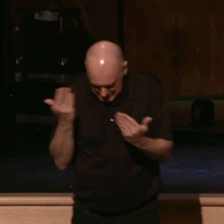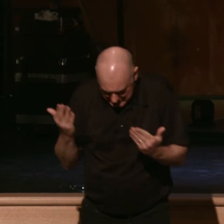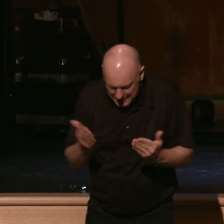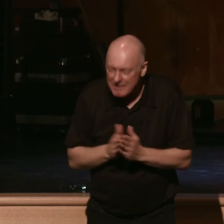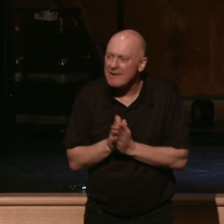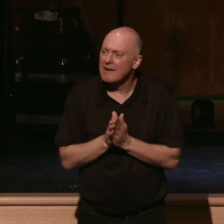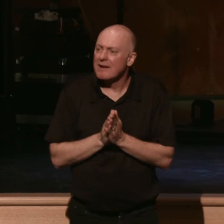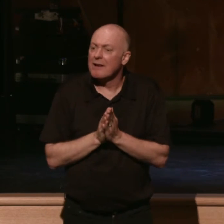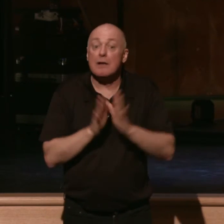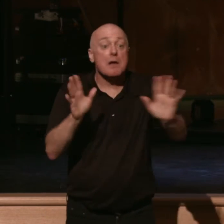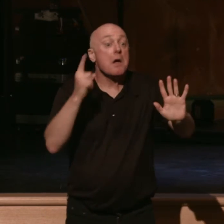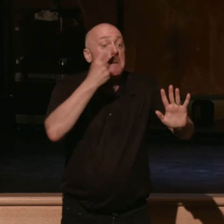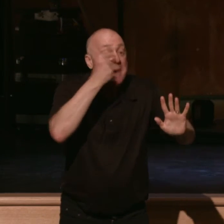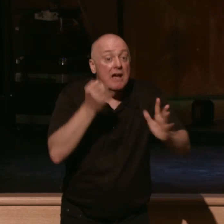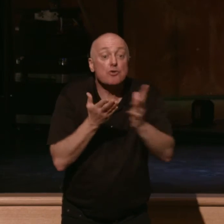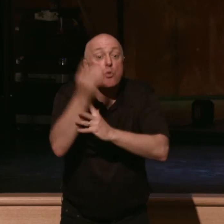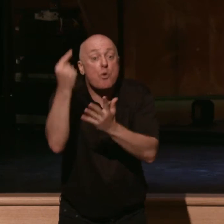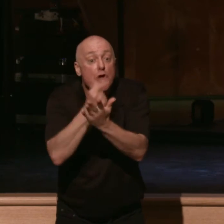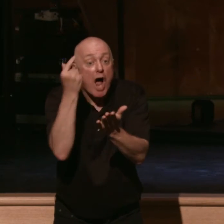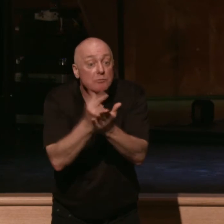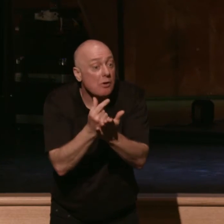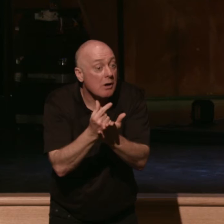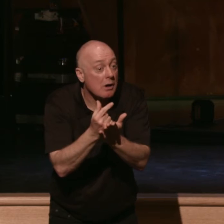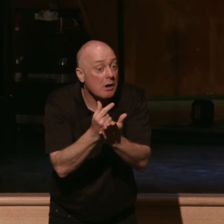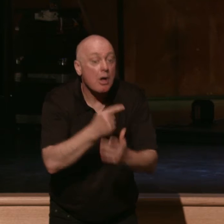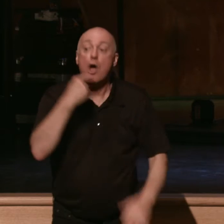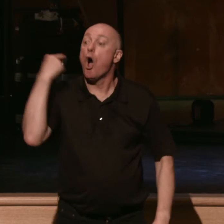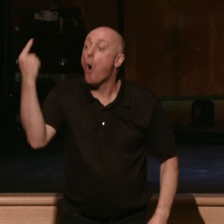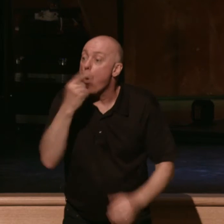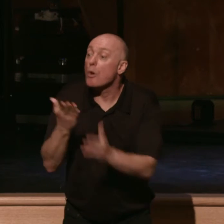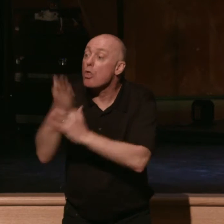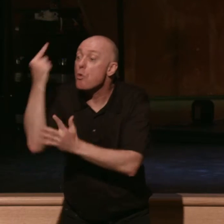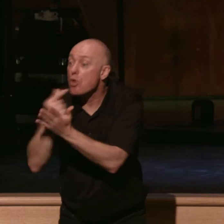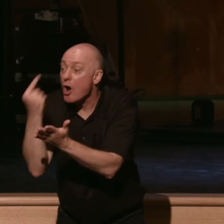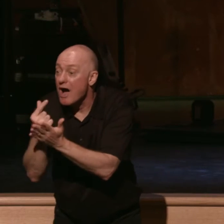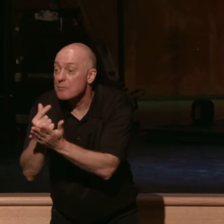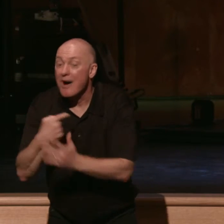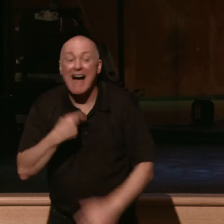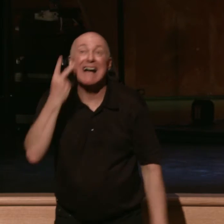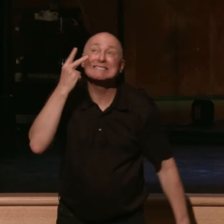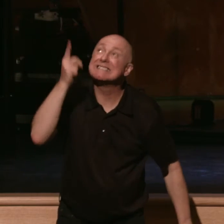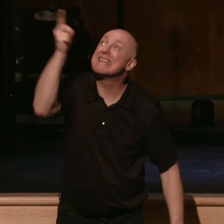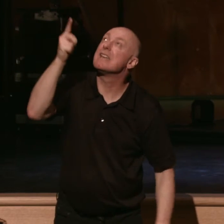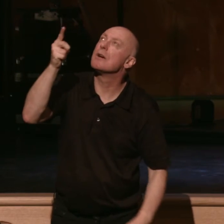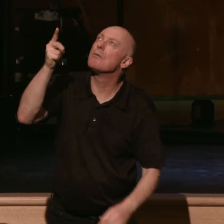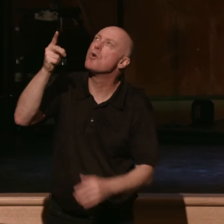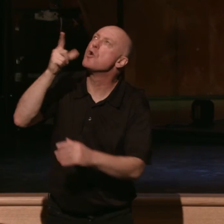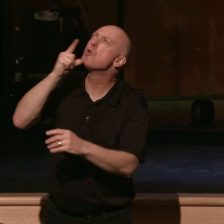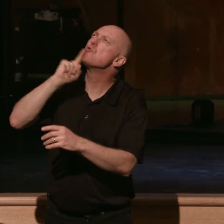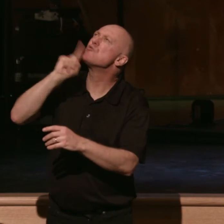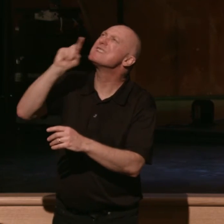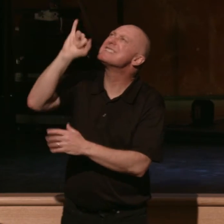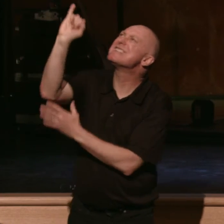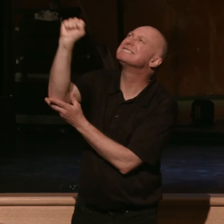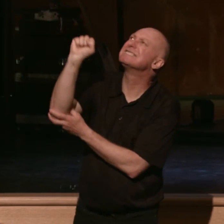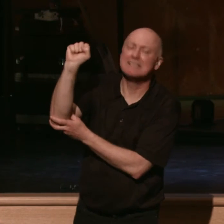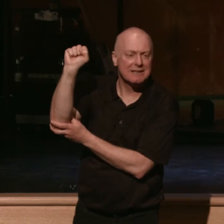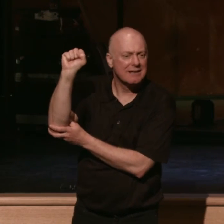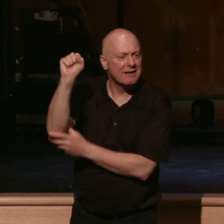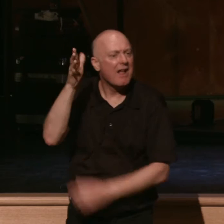because through the gospel, only through the gospel do I see him for who he really is, the God of